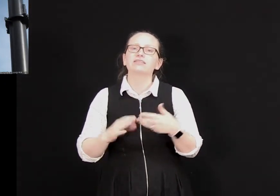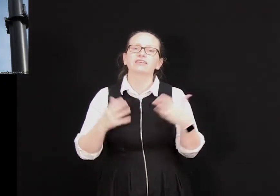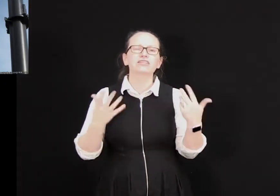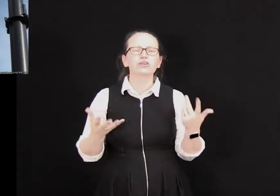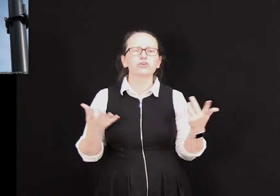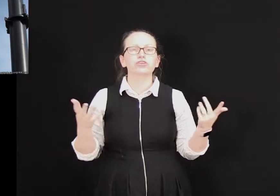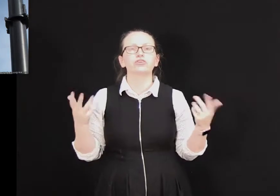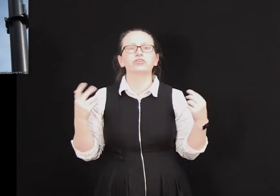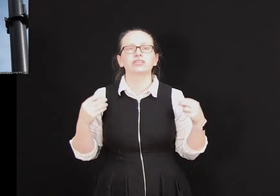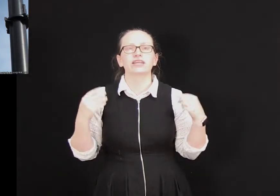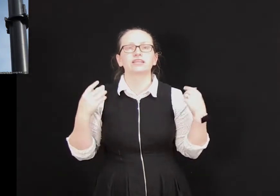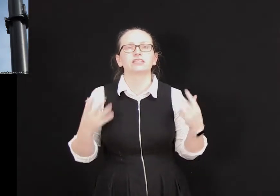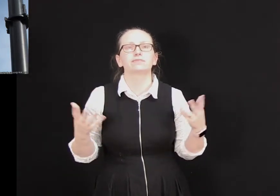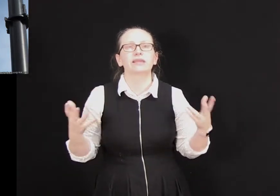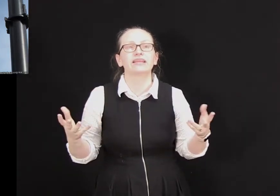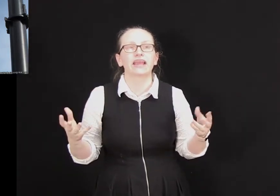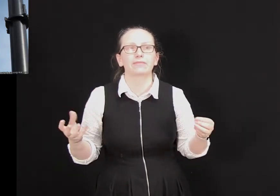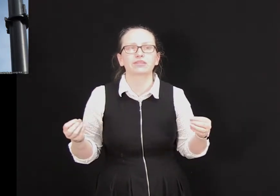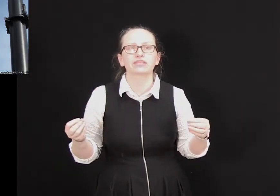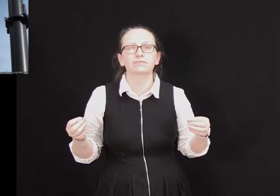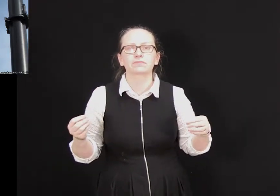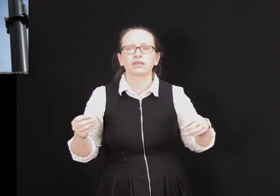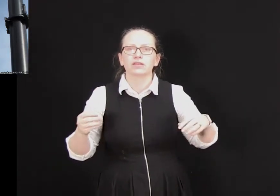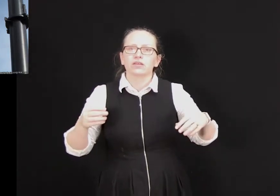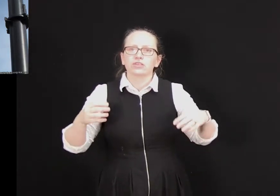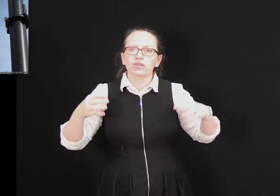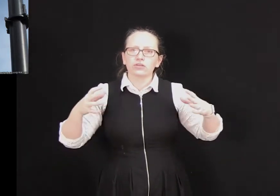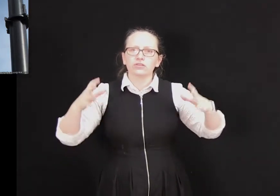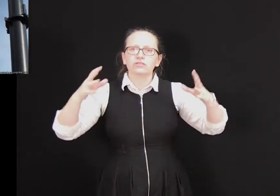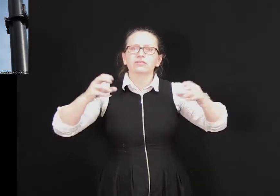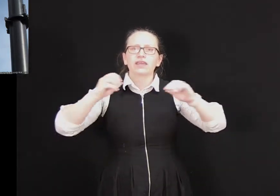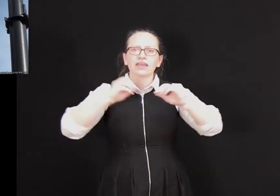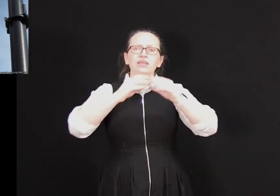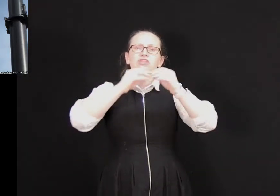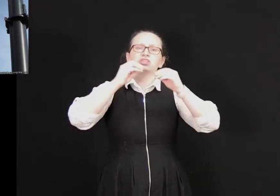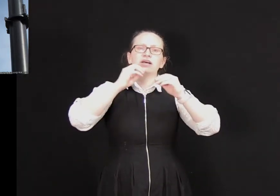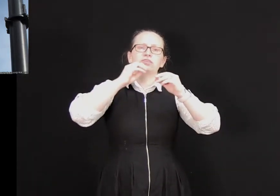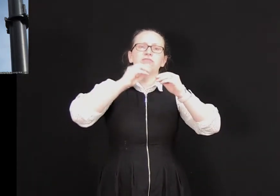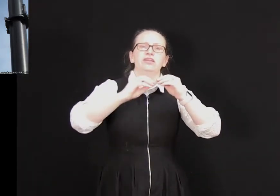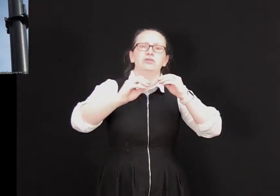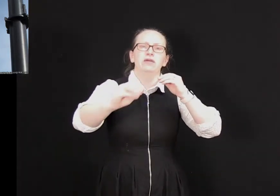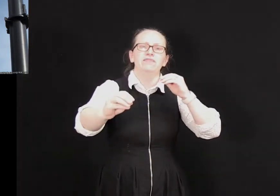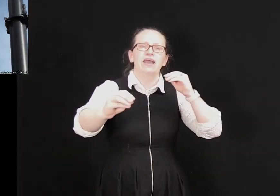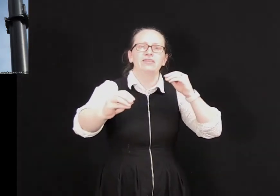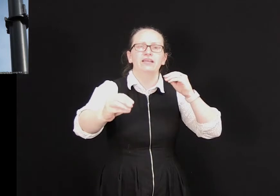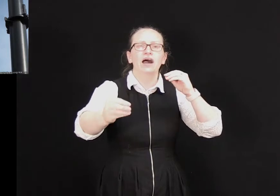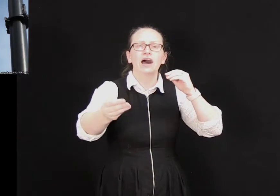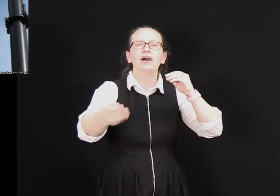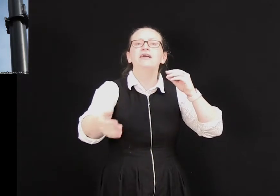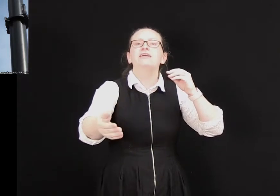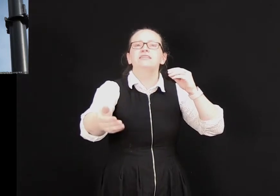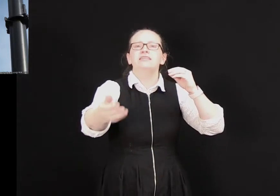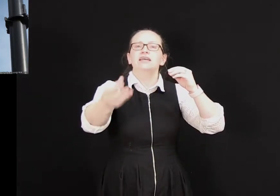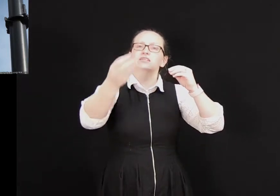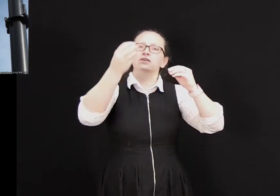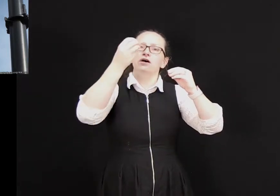and these are also used in speed cameras. So they shine the radio wave at the car, detect the